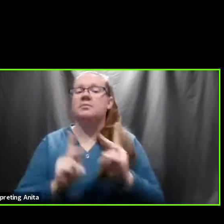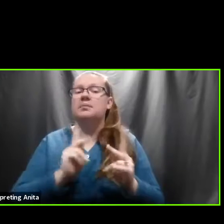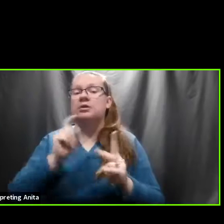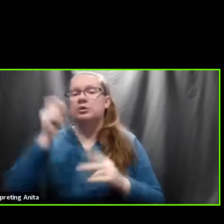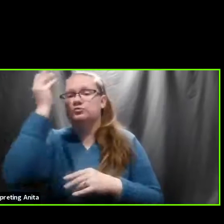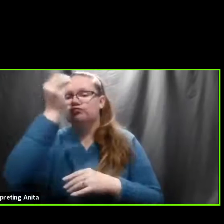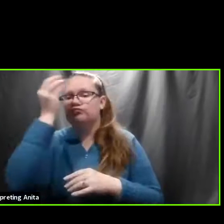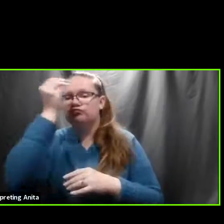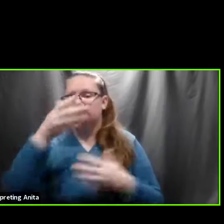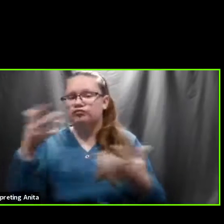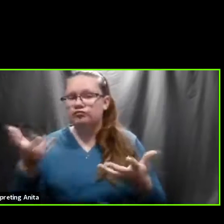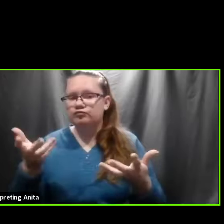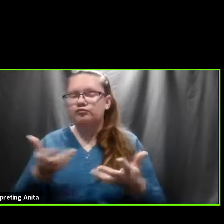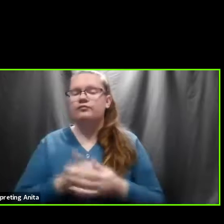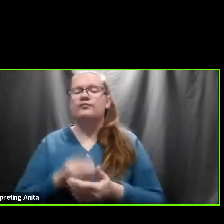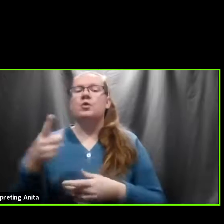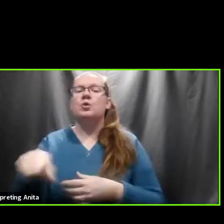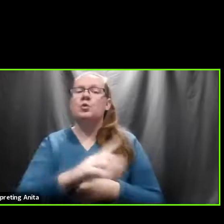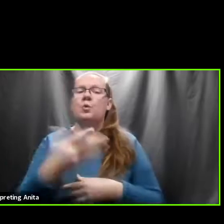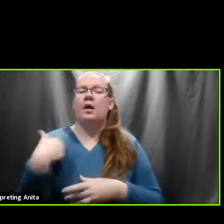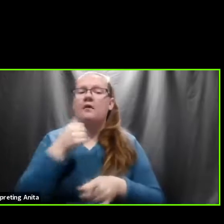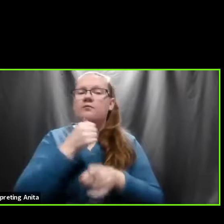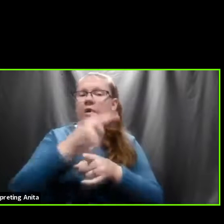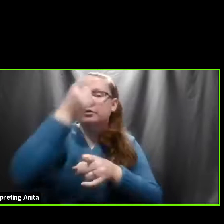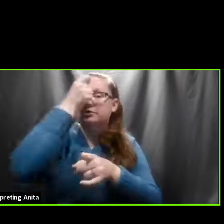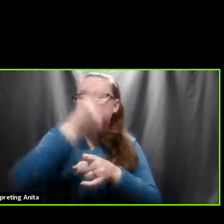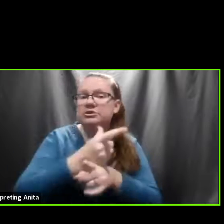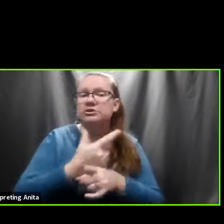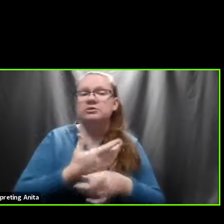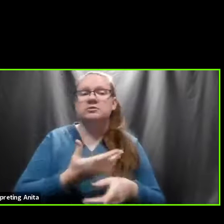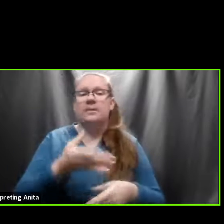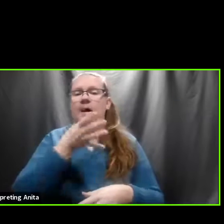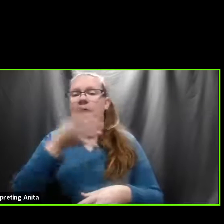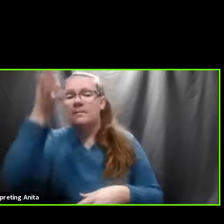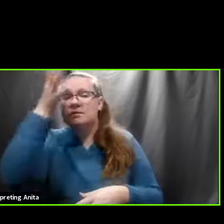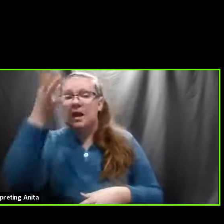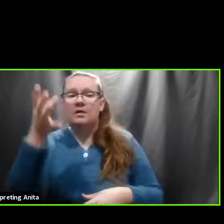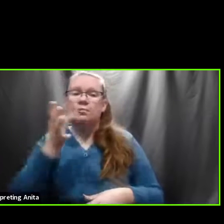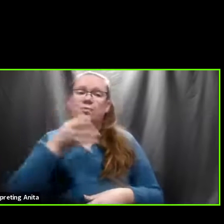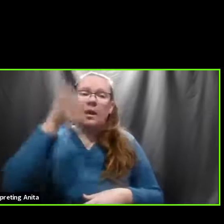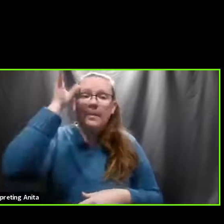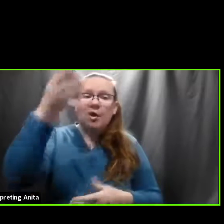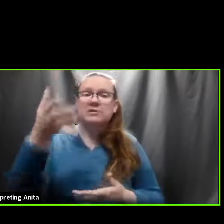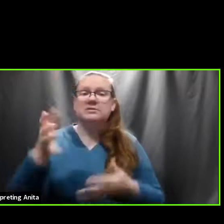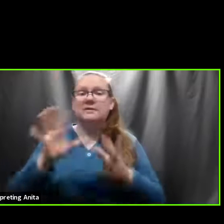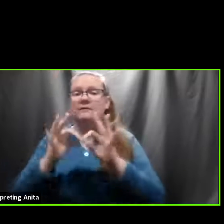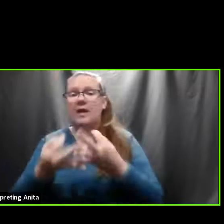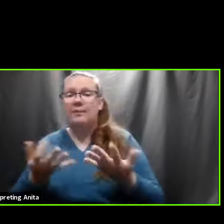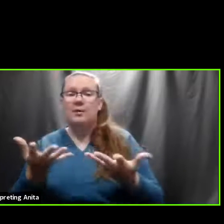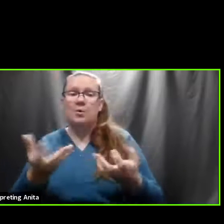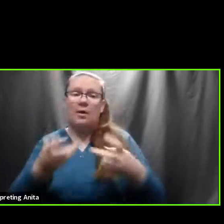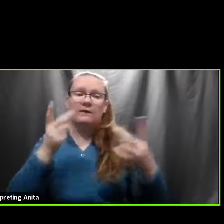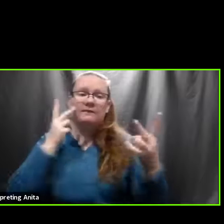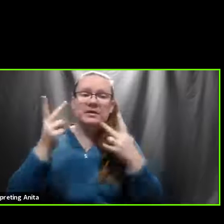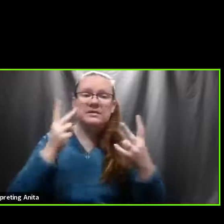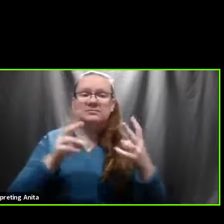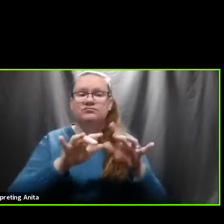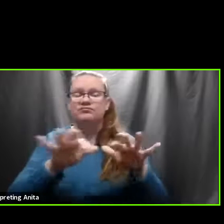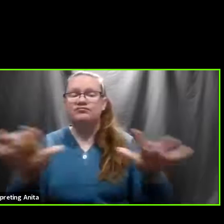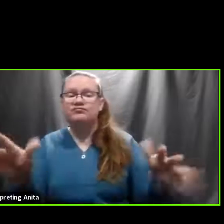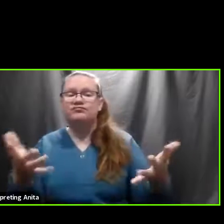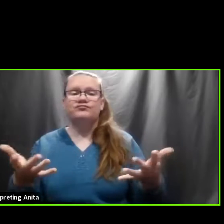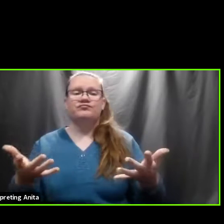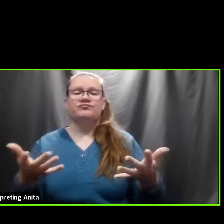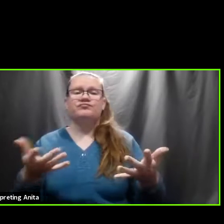You all have brothers and sisters, probably mom and dad, grandma, grandpa. You have relatives that you want to go visit. You